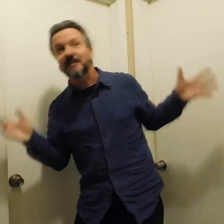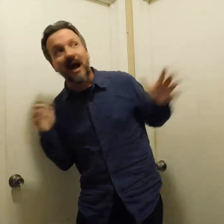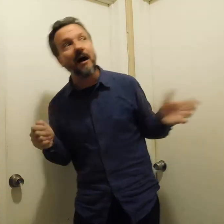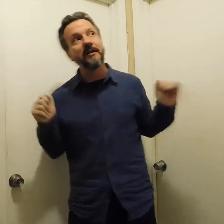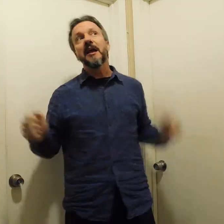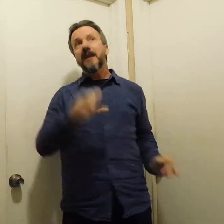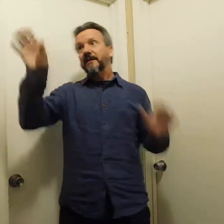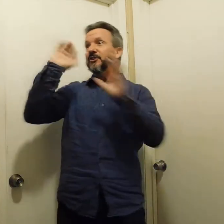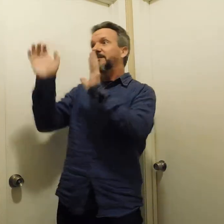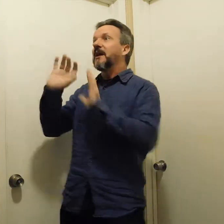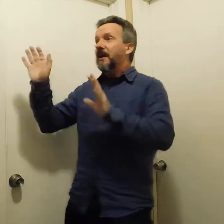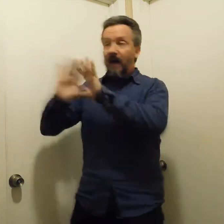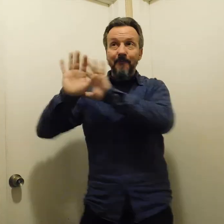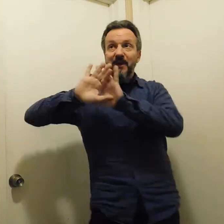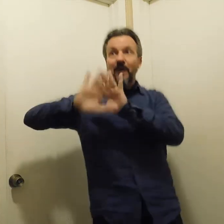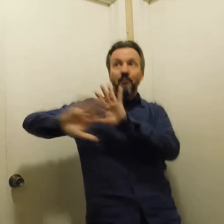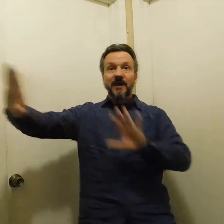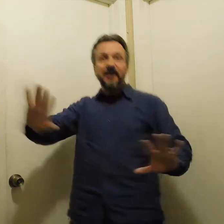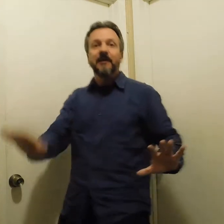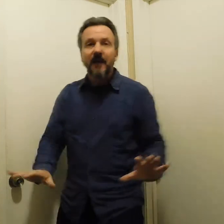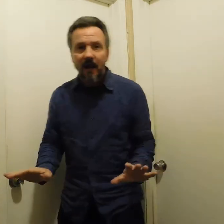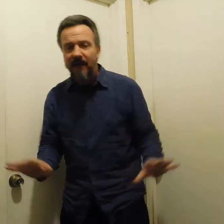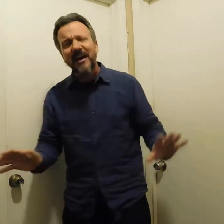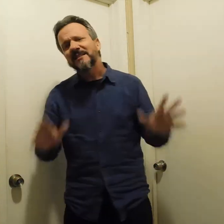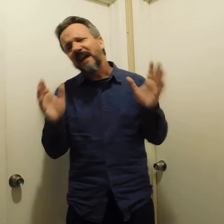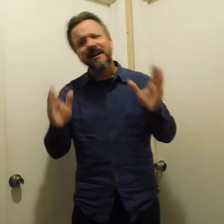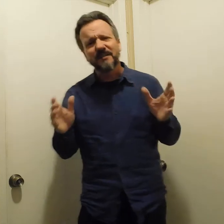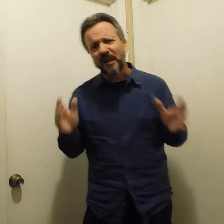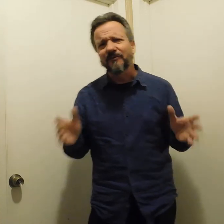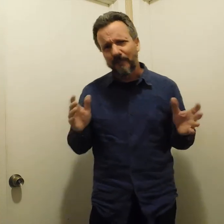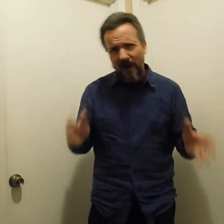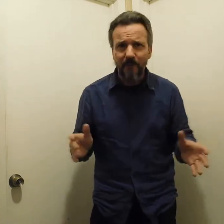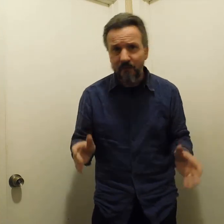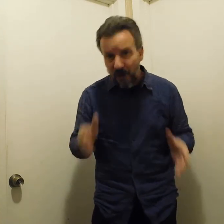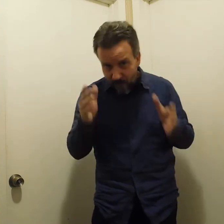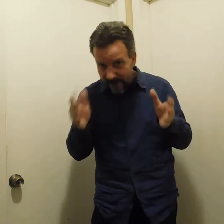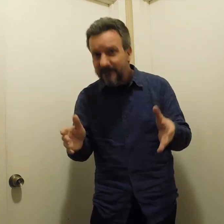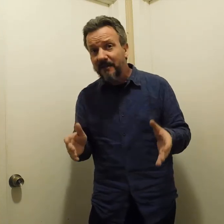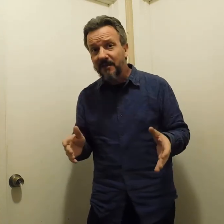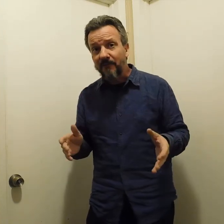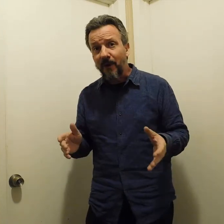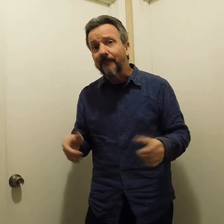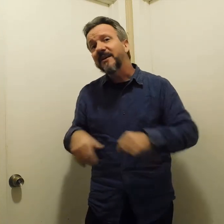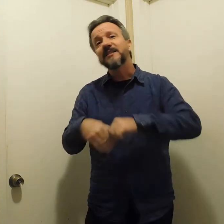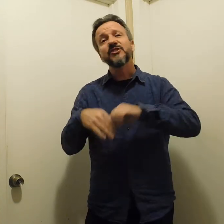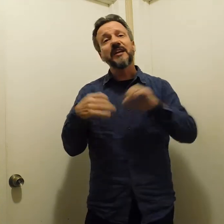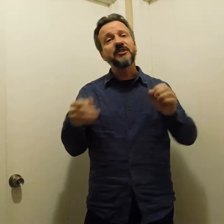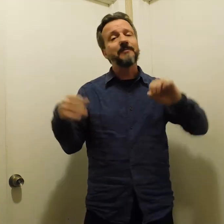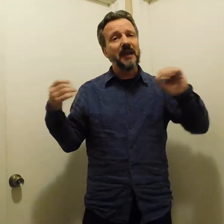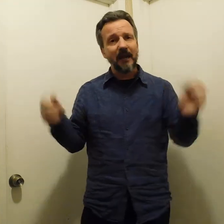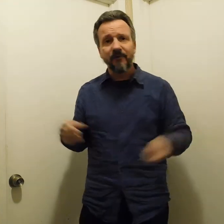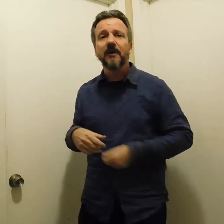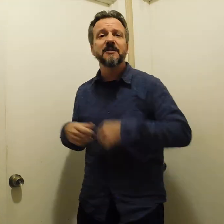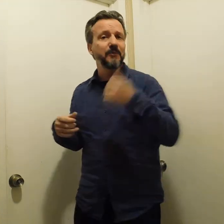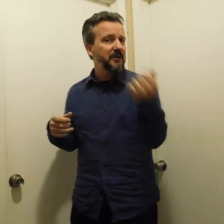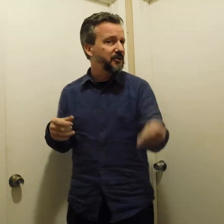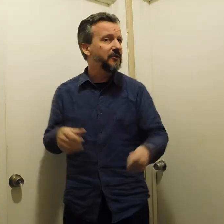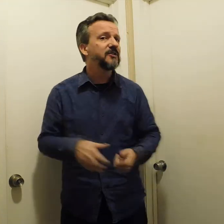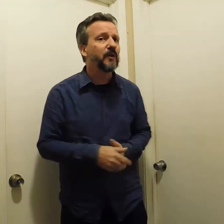style and just not be around women. That's not going to solve the problem. You know what it is going to solve the problem? It's changing behavior. Let's put it to you this way.